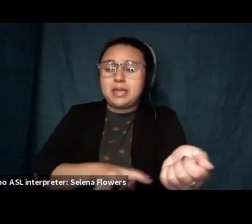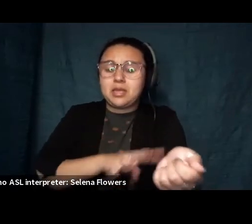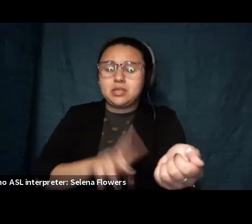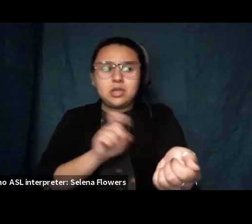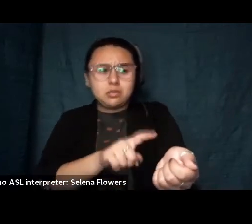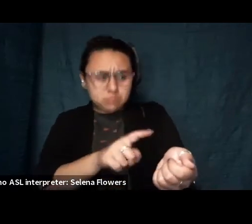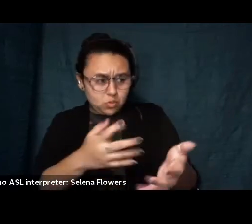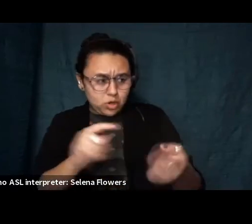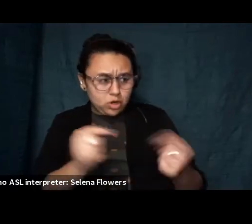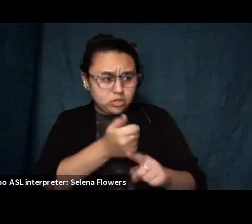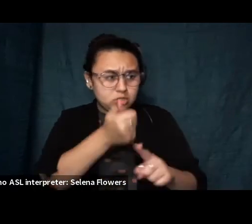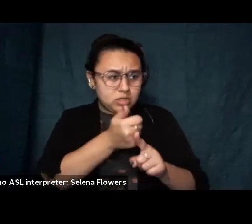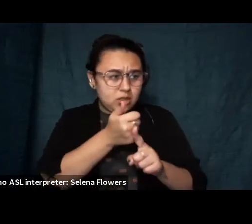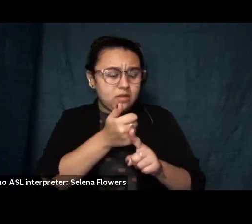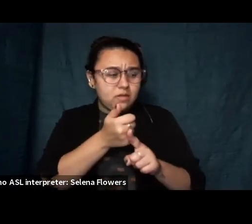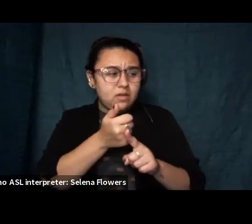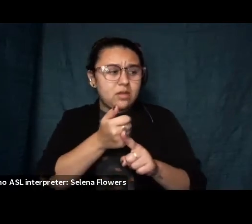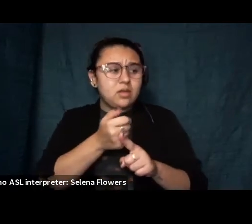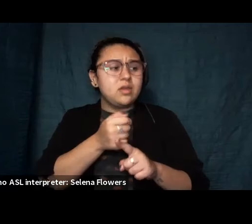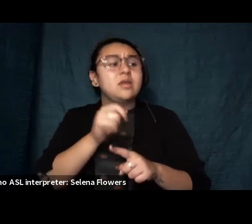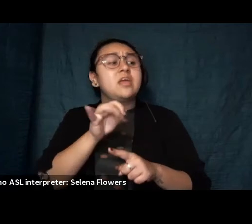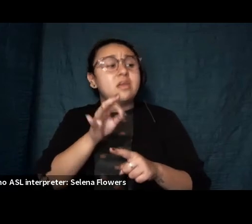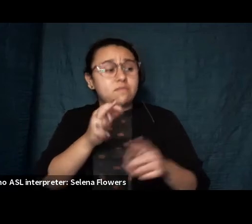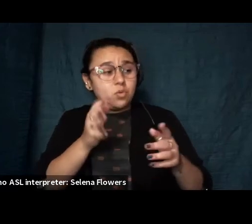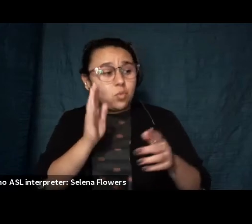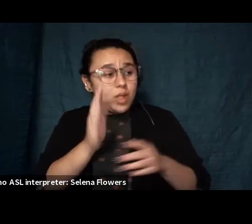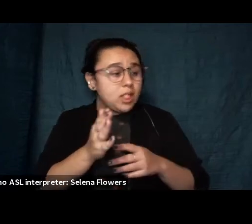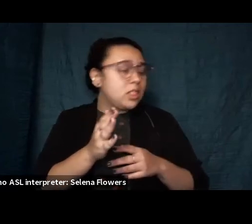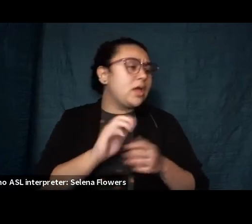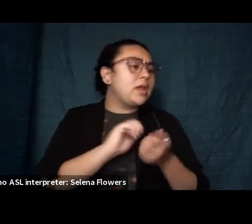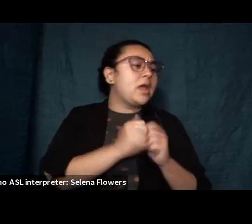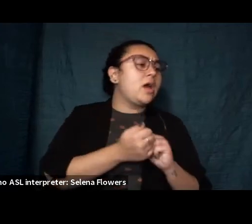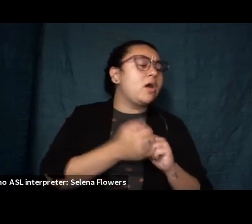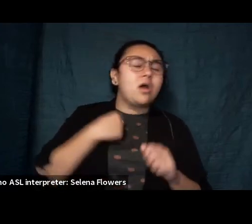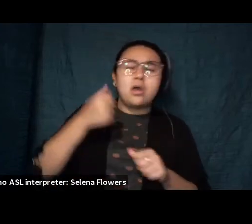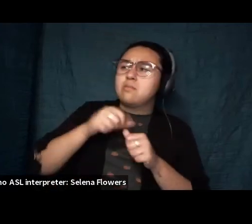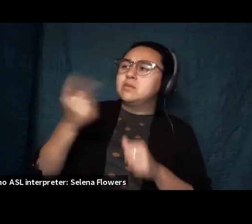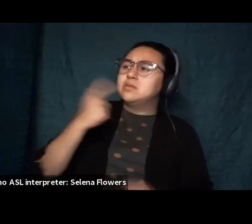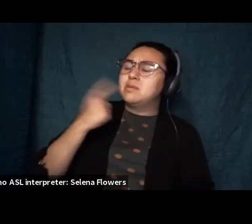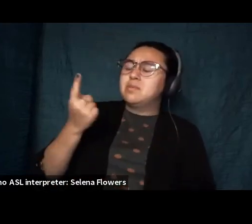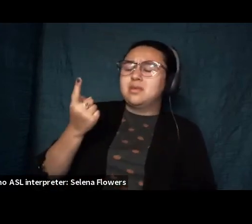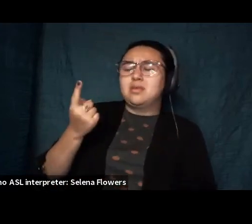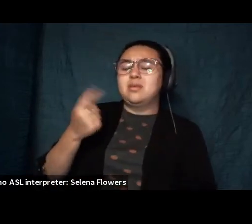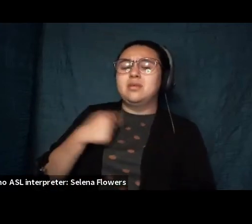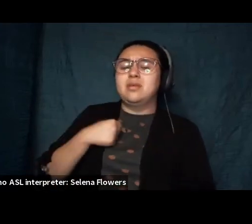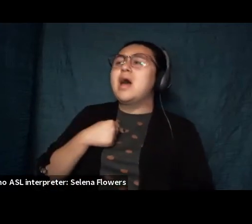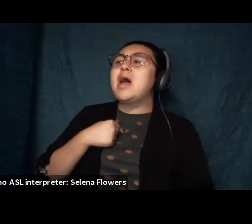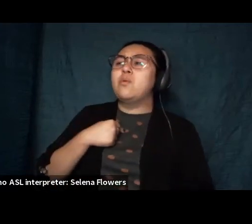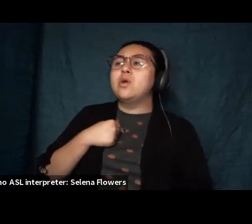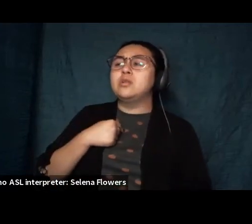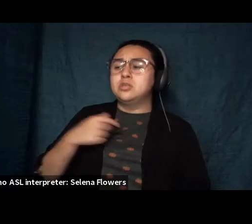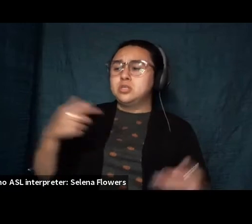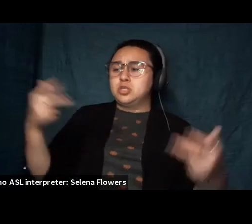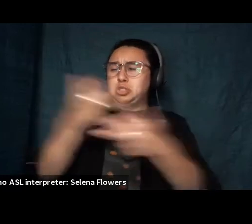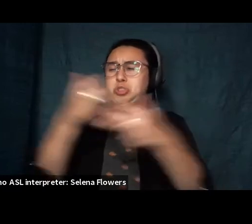to hurt myself if i was going to do it how would i do it i remember saying something flippant about playing in traffic and for